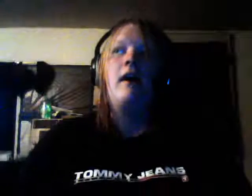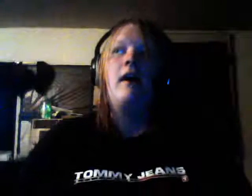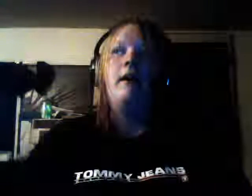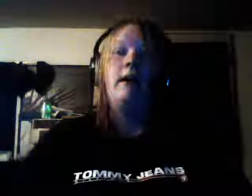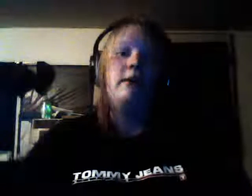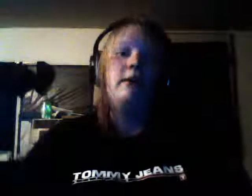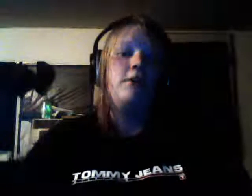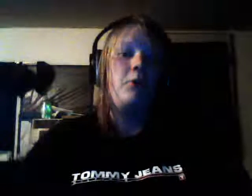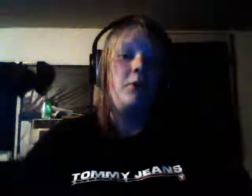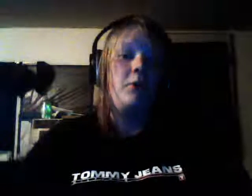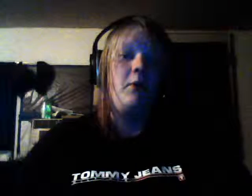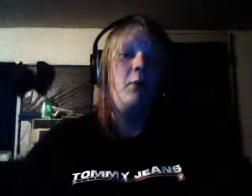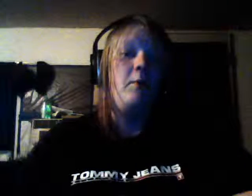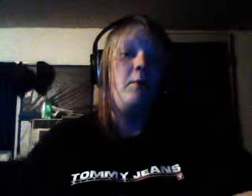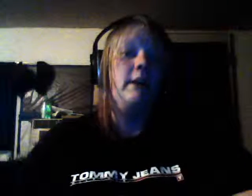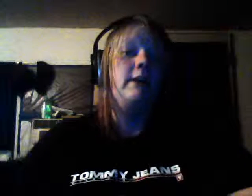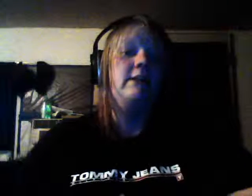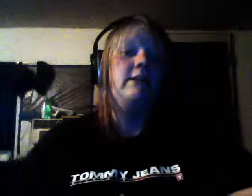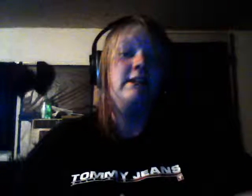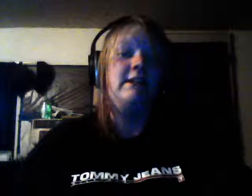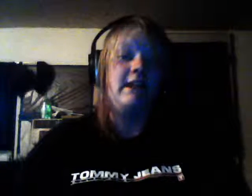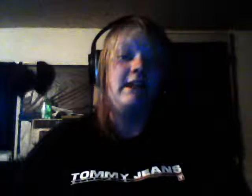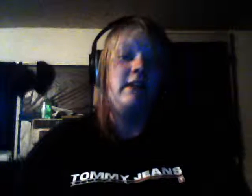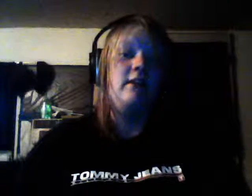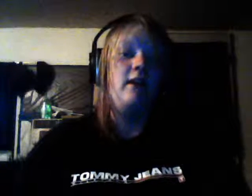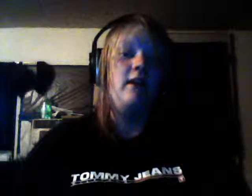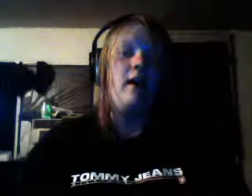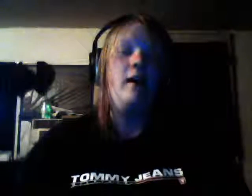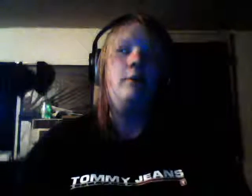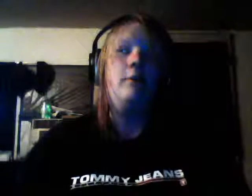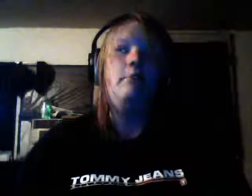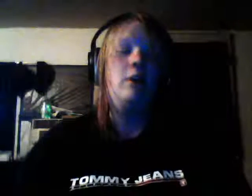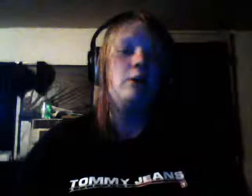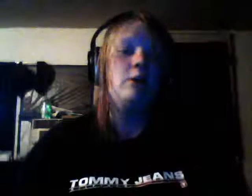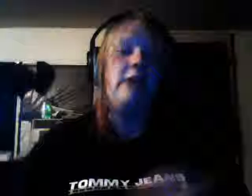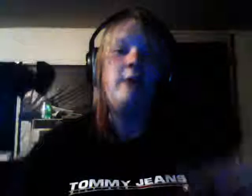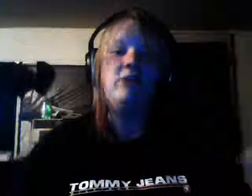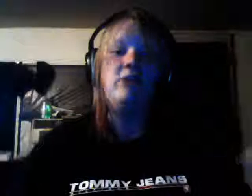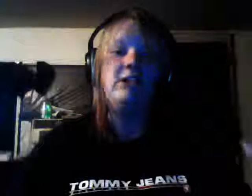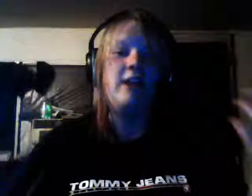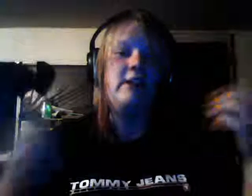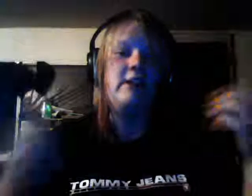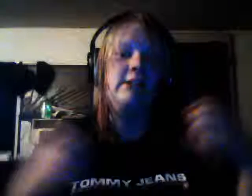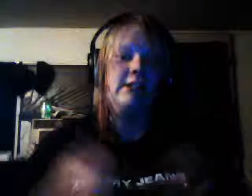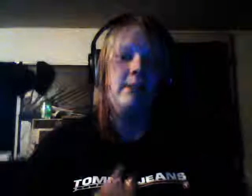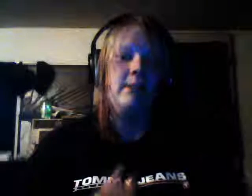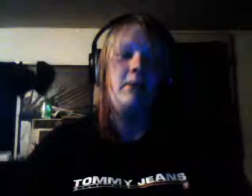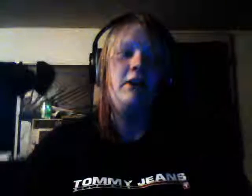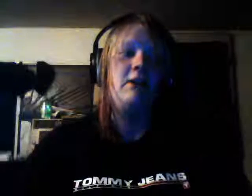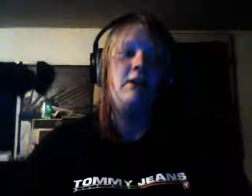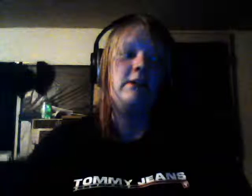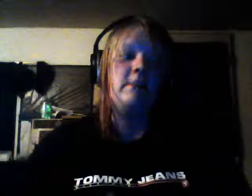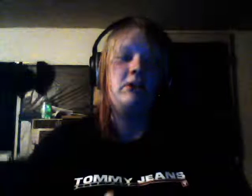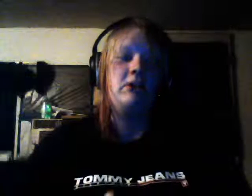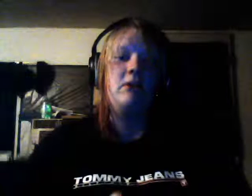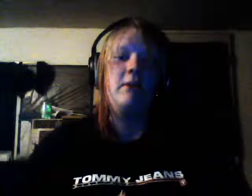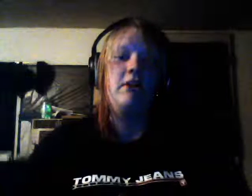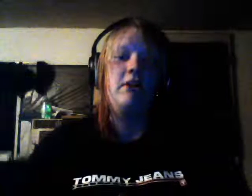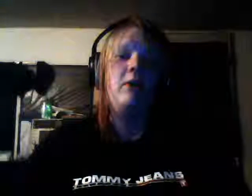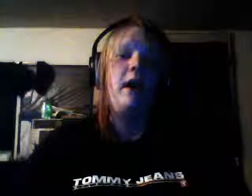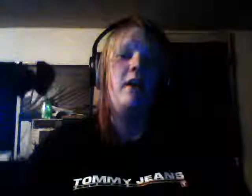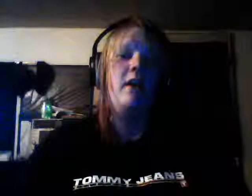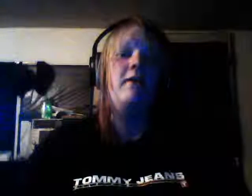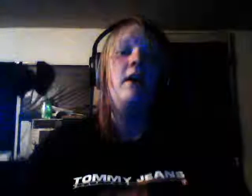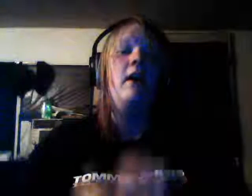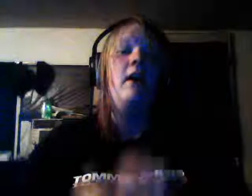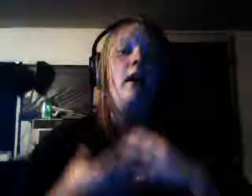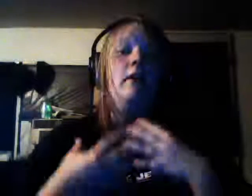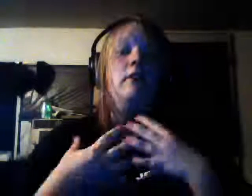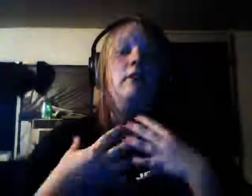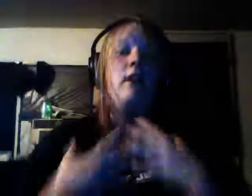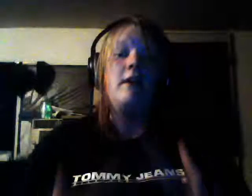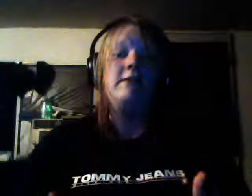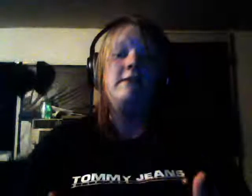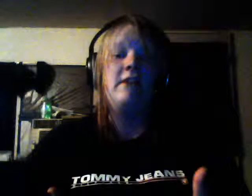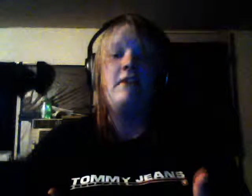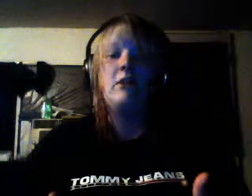get through but it did um you know time just kind of sneaks up on you especially when you have a lot of stuff on your